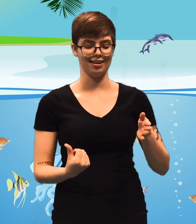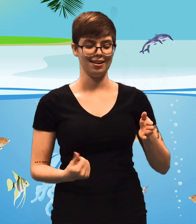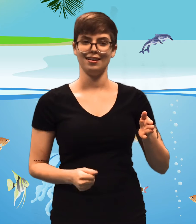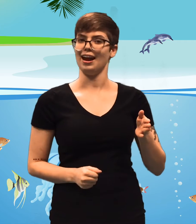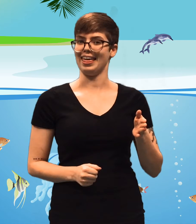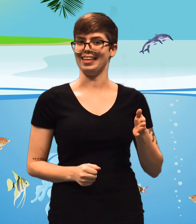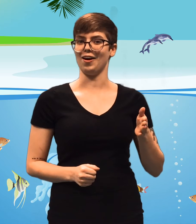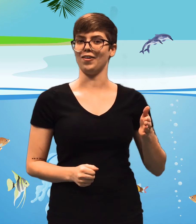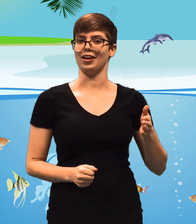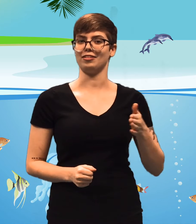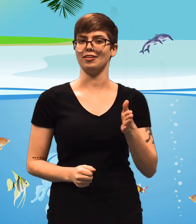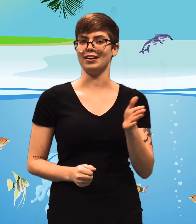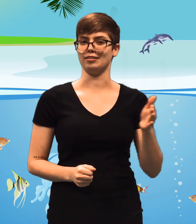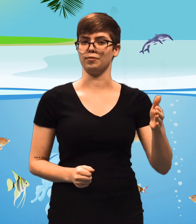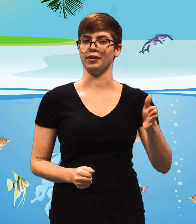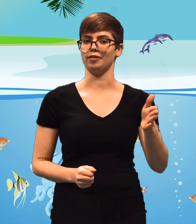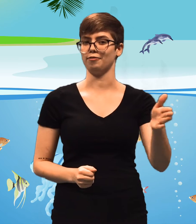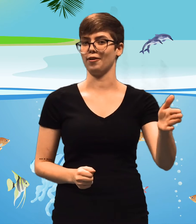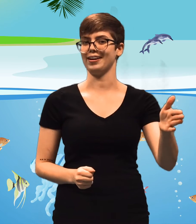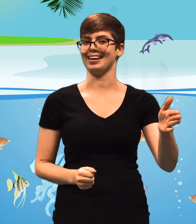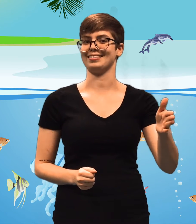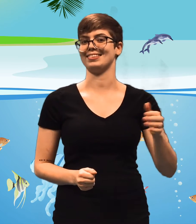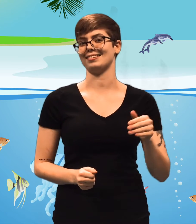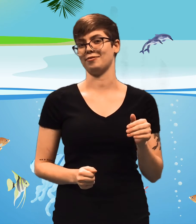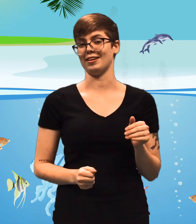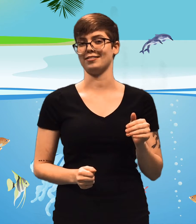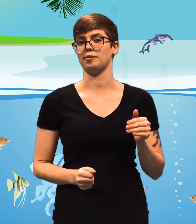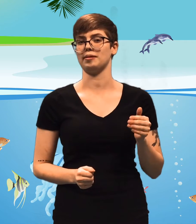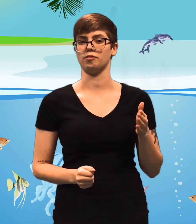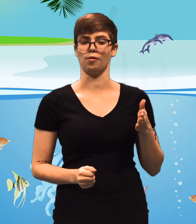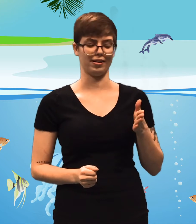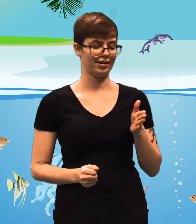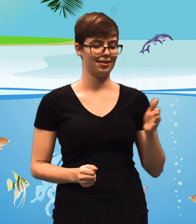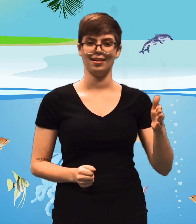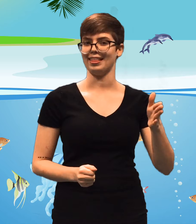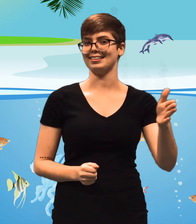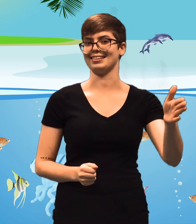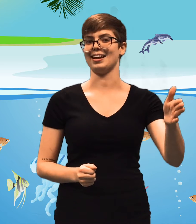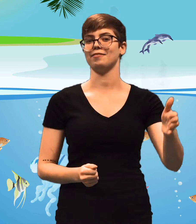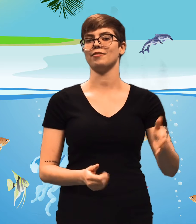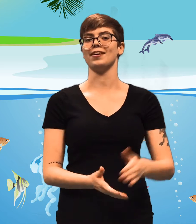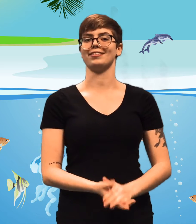and then all you have to do is wiggle it forward as if it's fish flowing through water. That's a sign for fish.